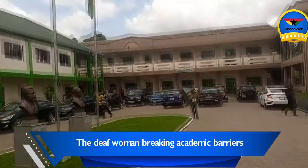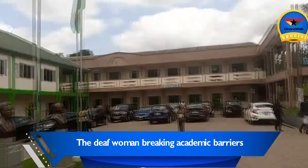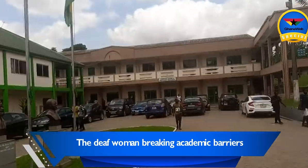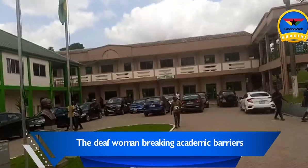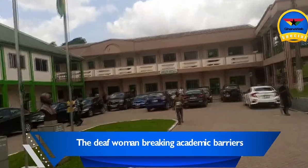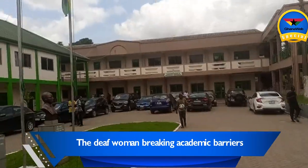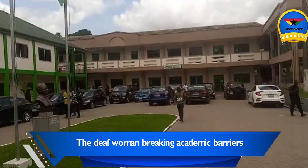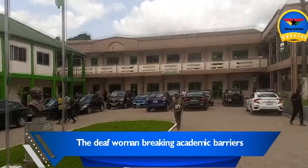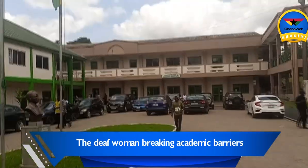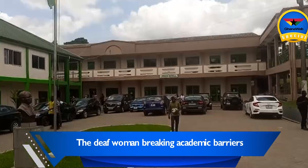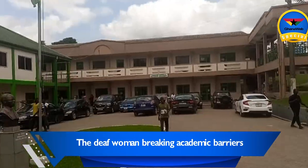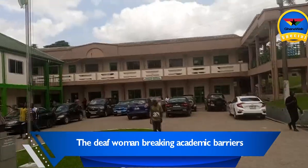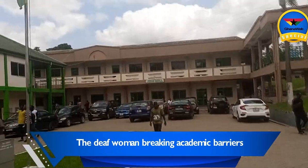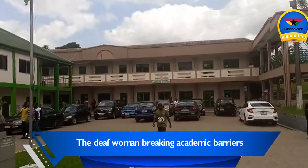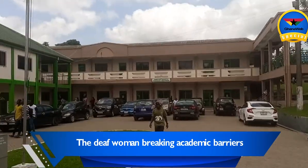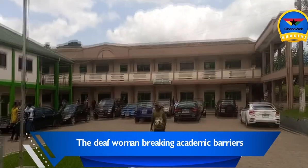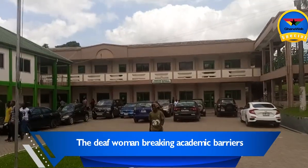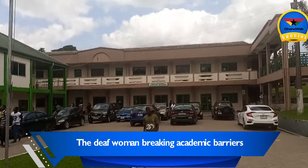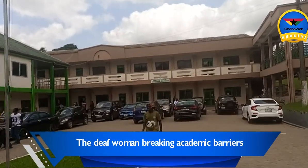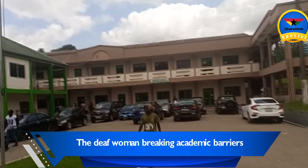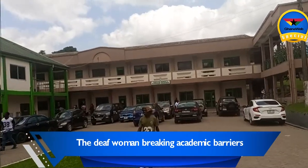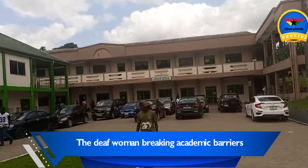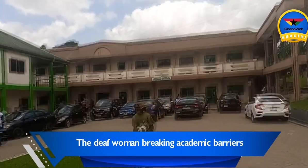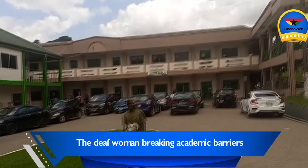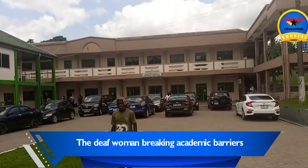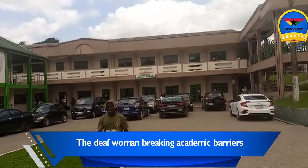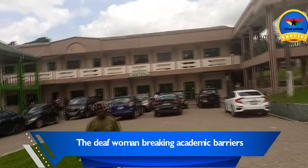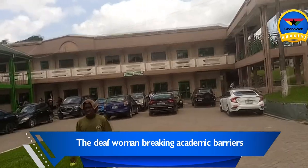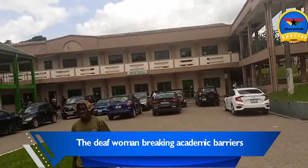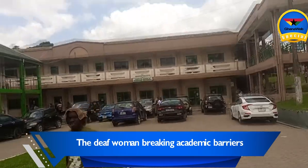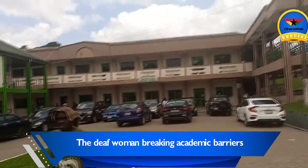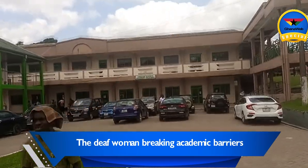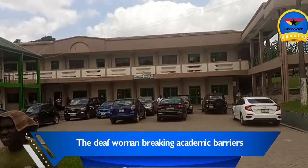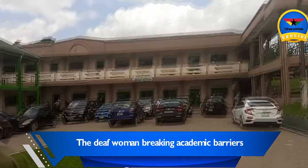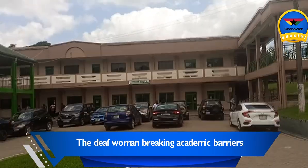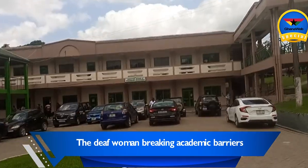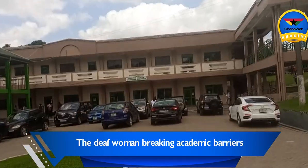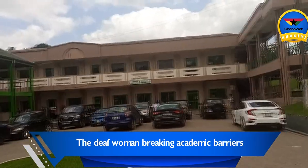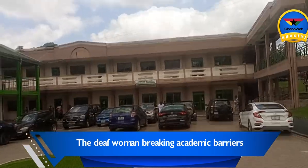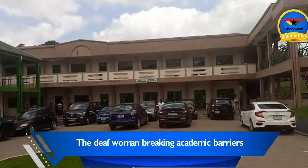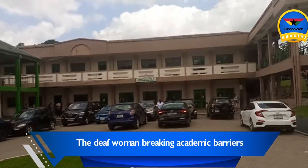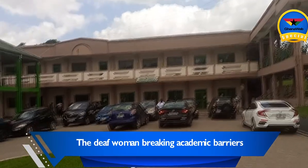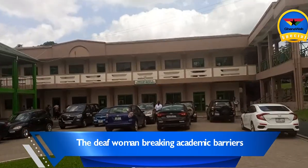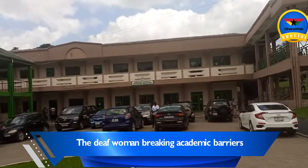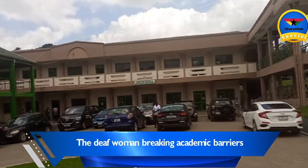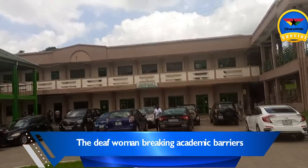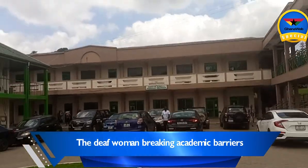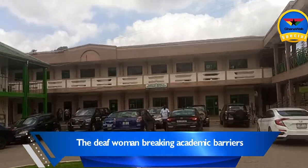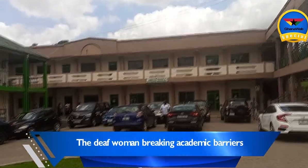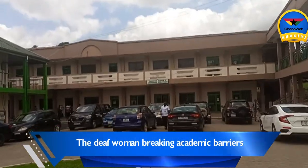course mates to be able to appreciate some complex course concepts, and because of that, she was able to